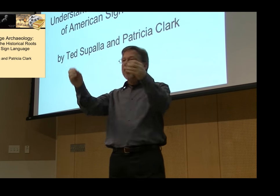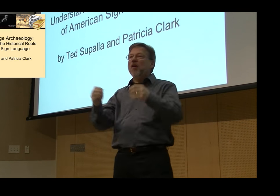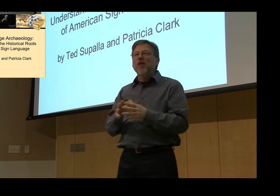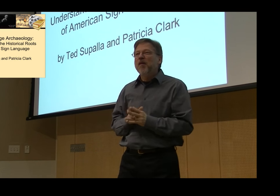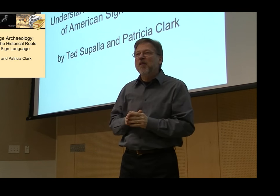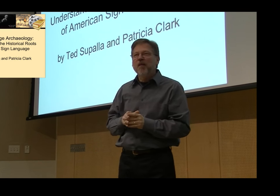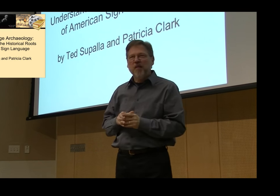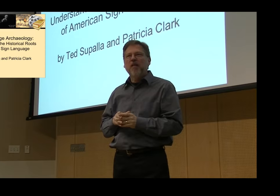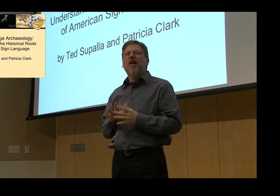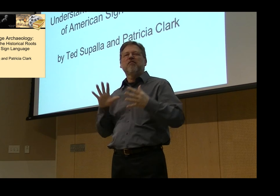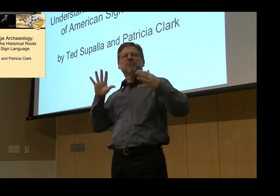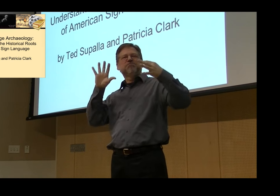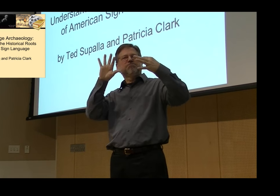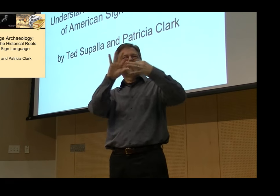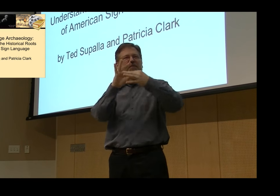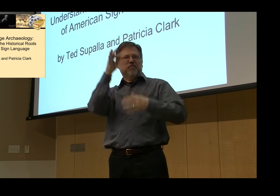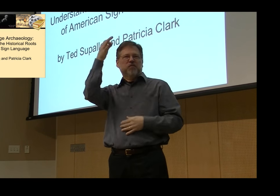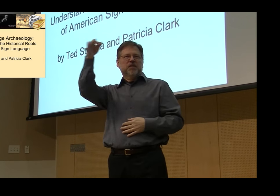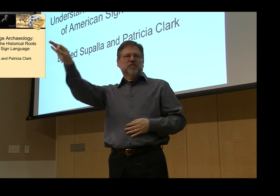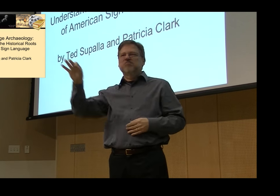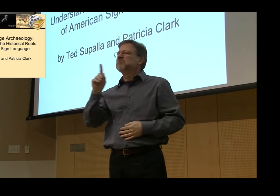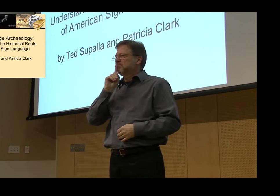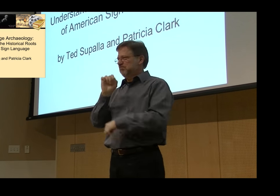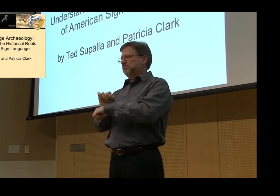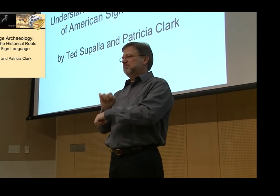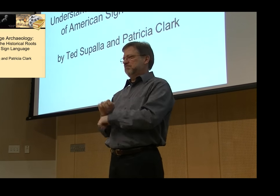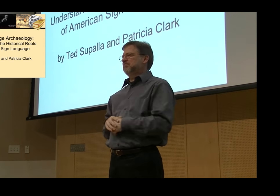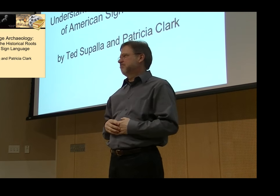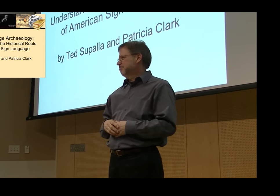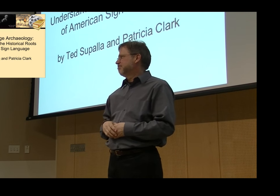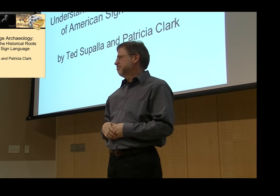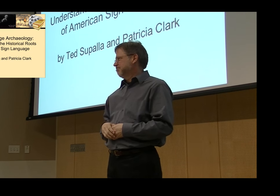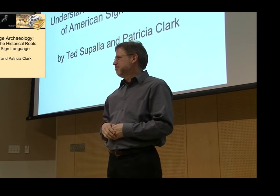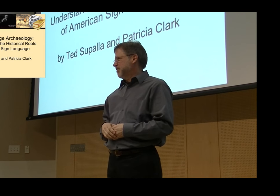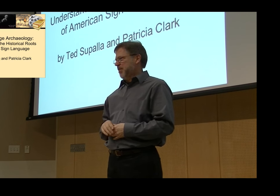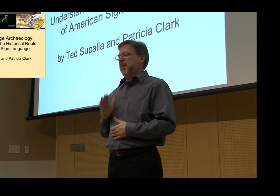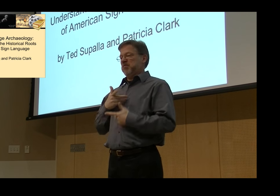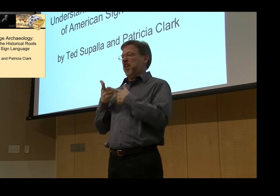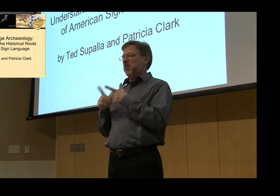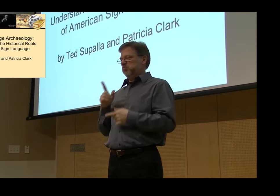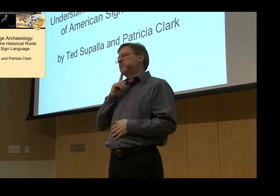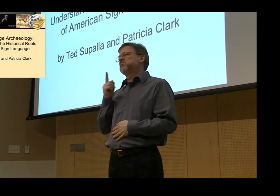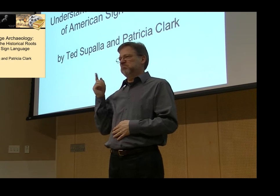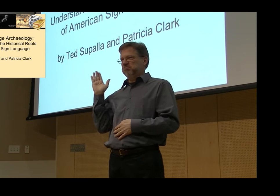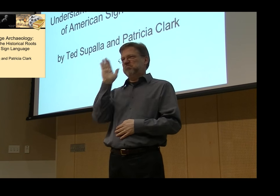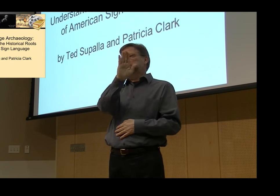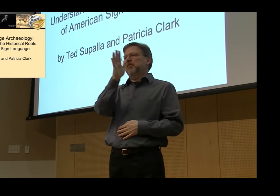ship because we had many people contribute to this work. We actually do have